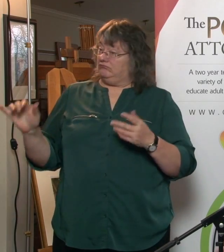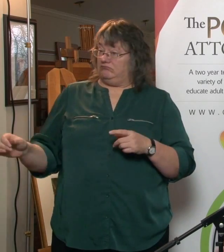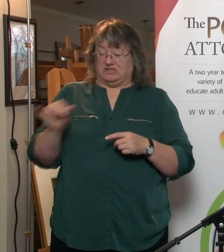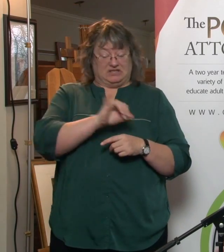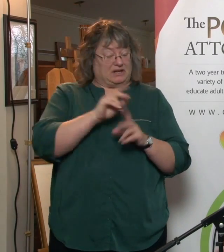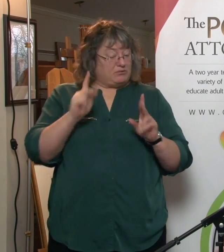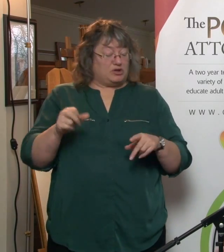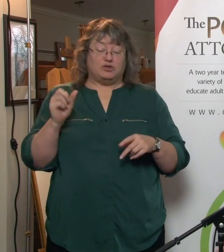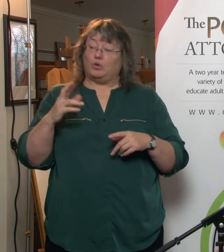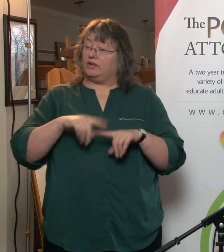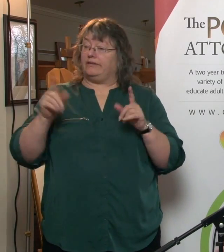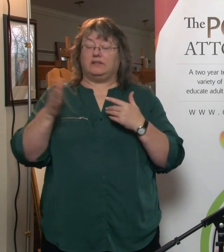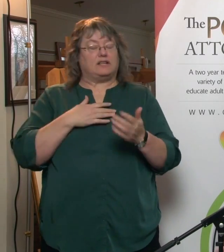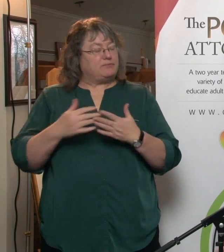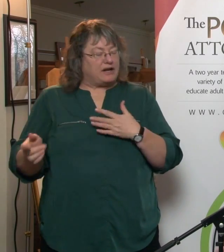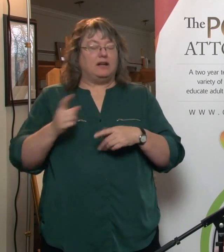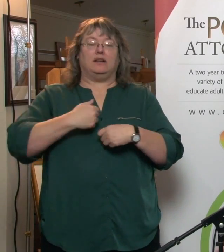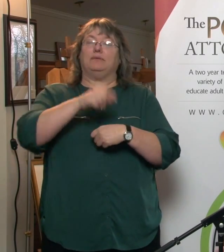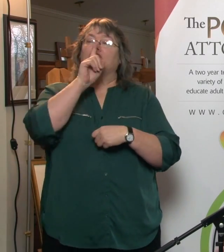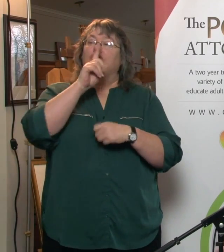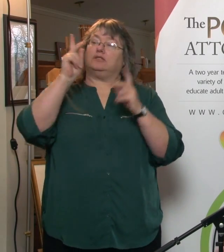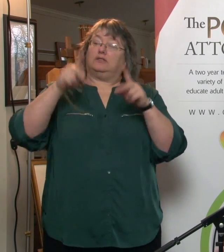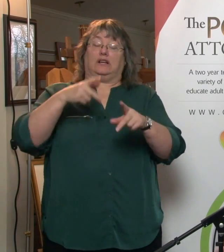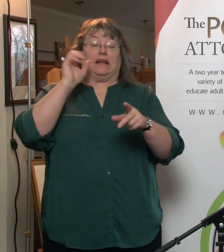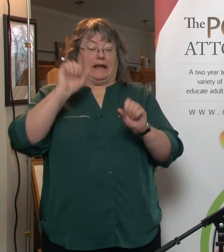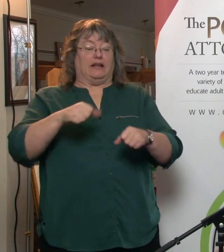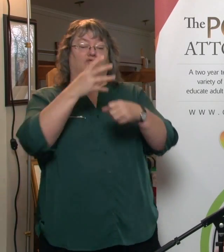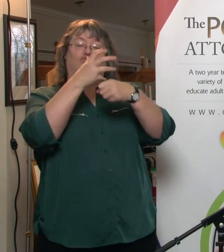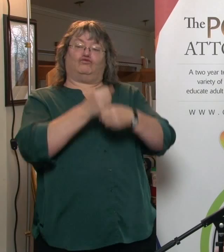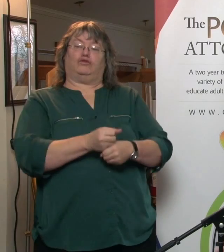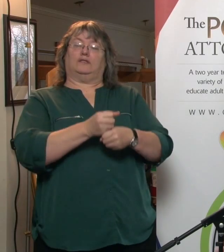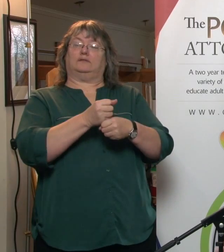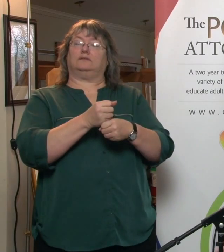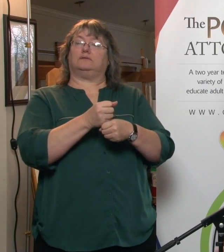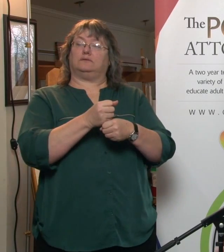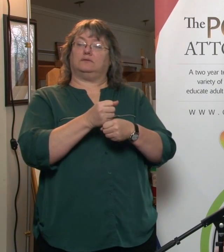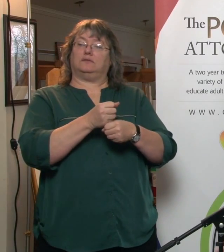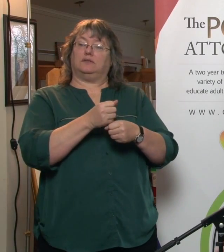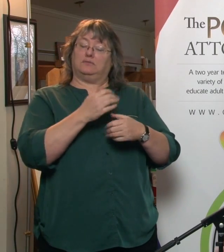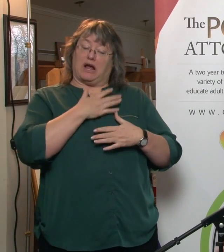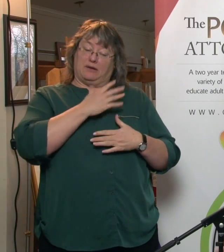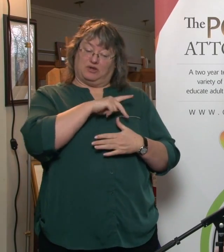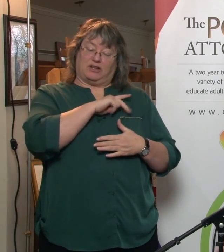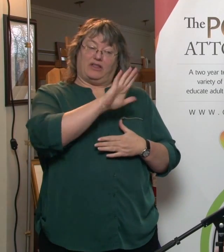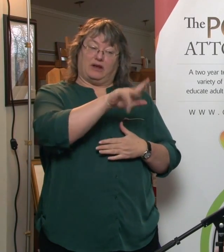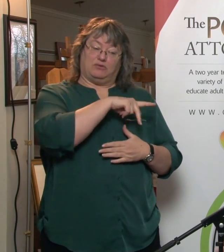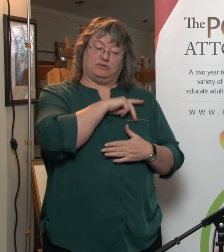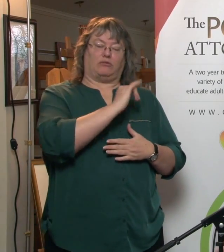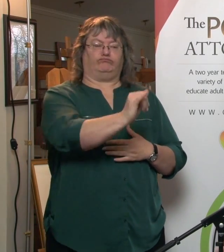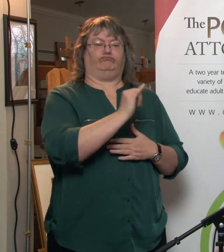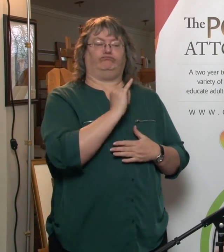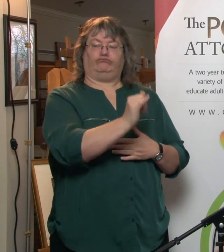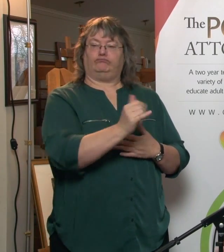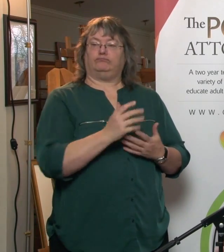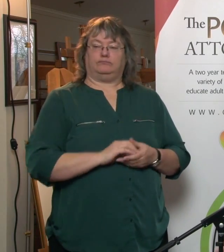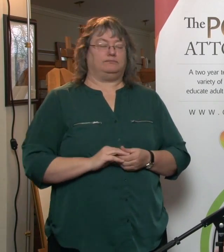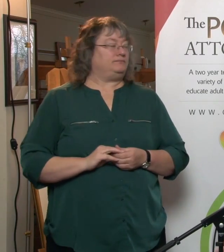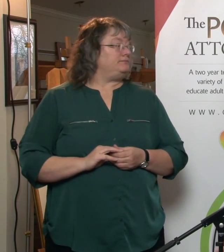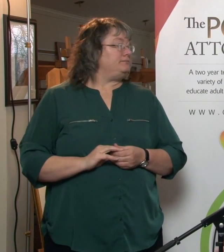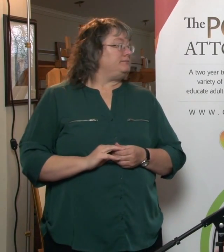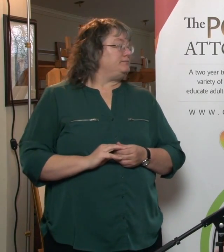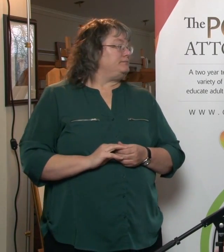or different. But again, the trustworthiness, what you're looking for, people tend to have the same person or people acting in all of the different roles.